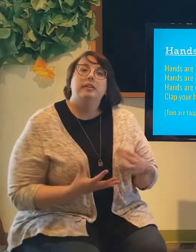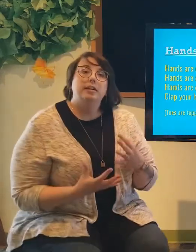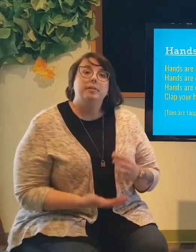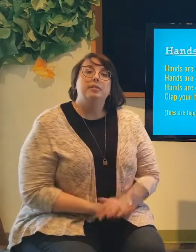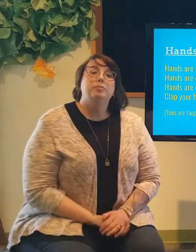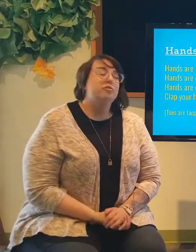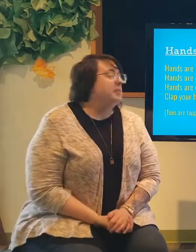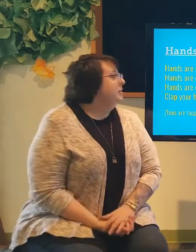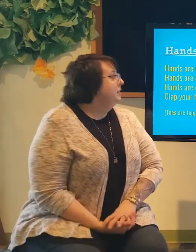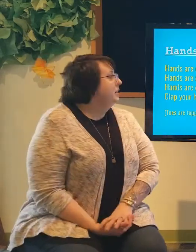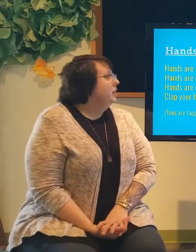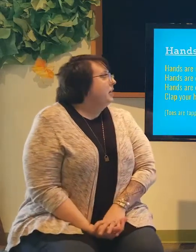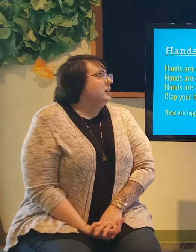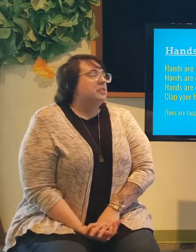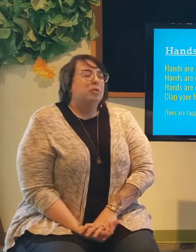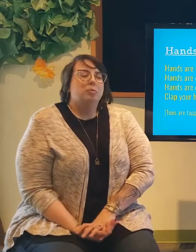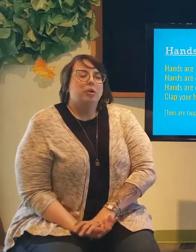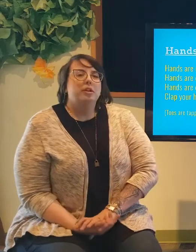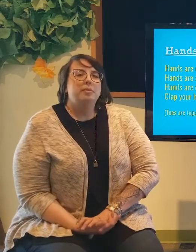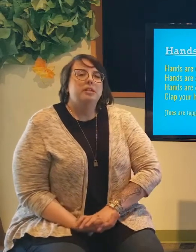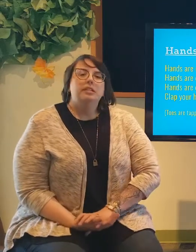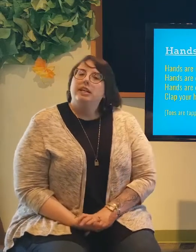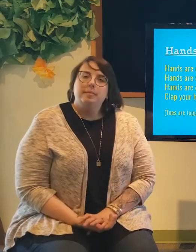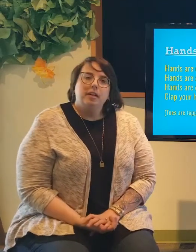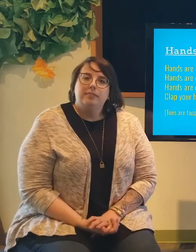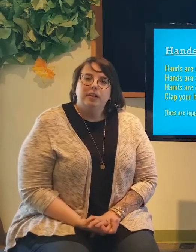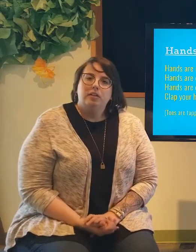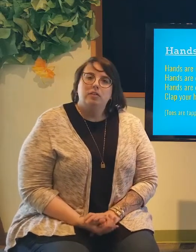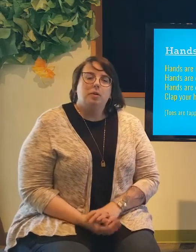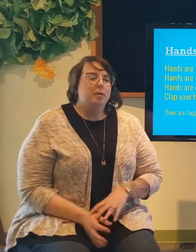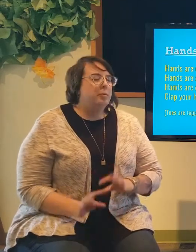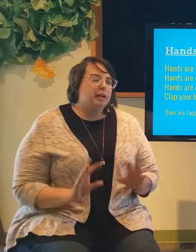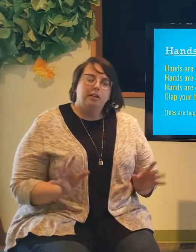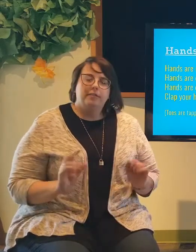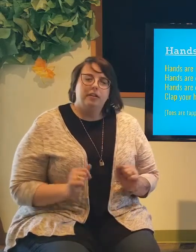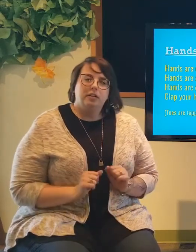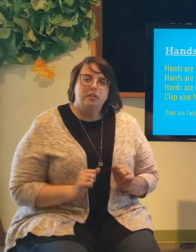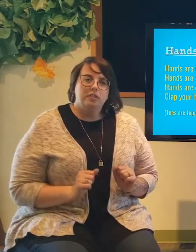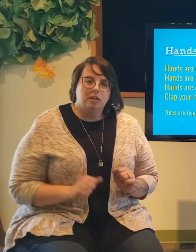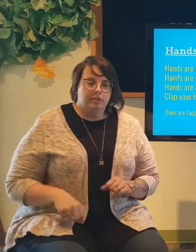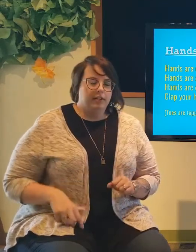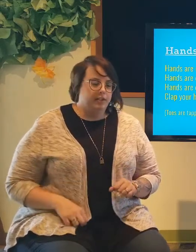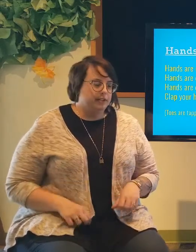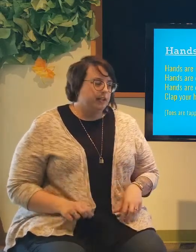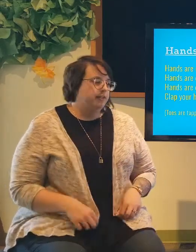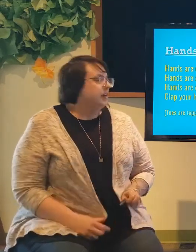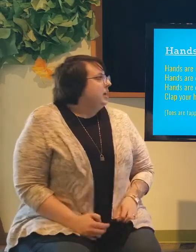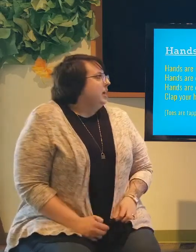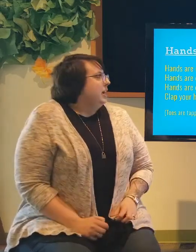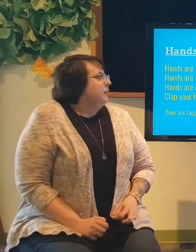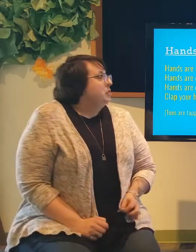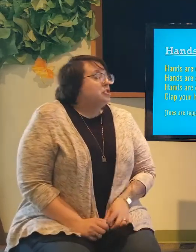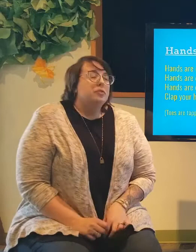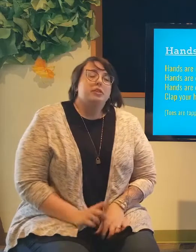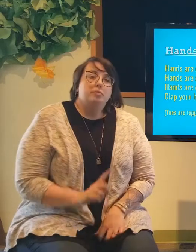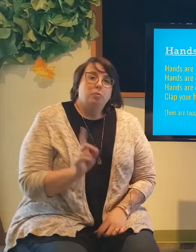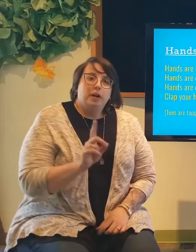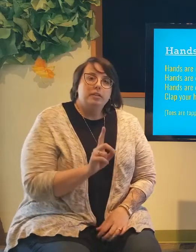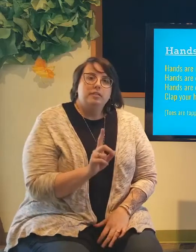naming and movement in it. So we're going to be singing about our fingers while we wiggle our fingers, all that good stuff. And we just do this one once